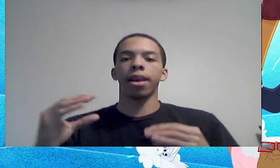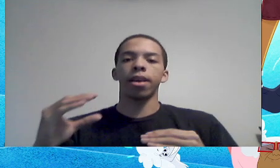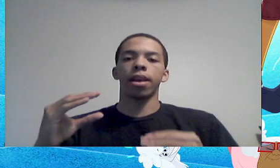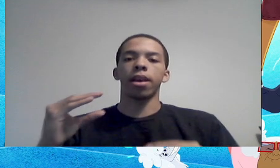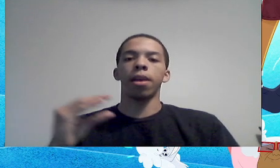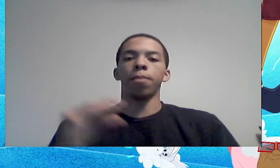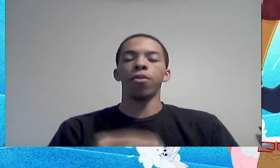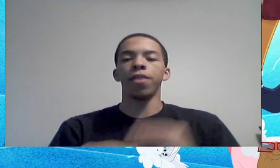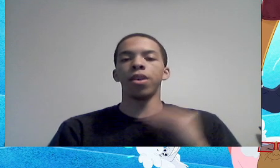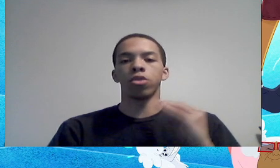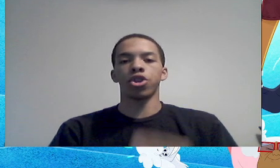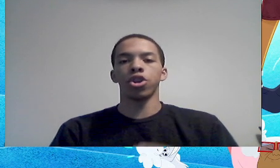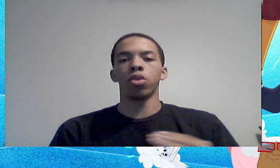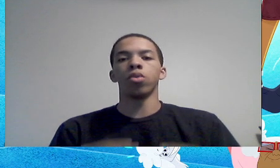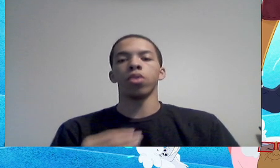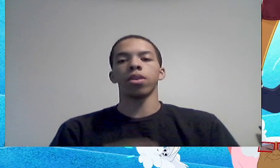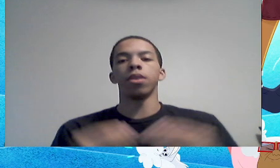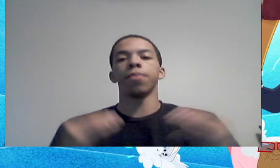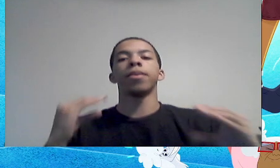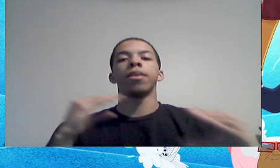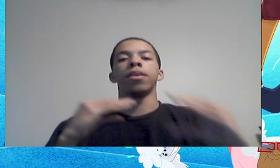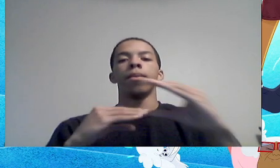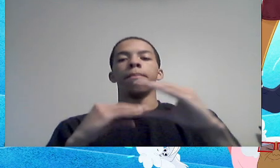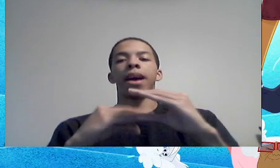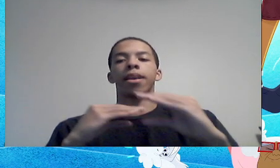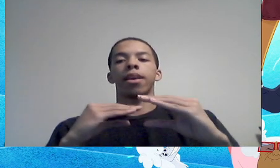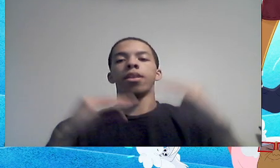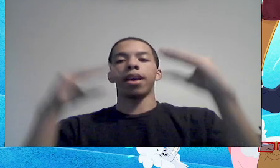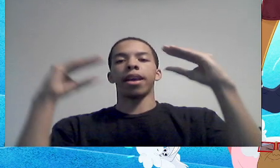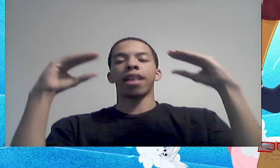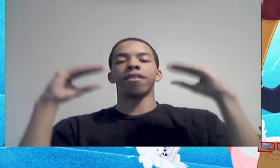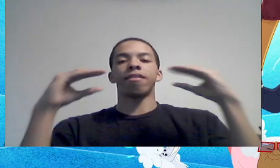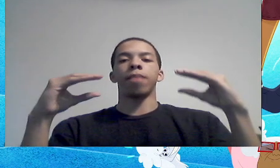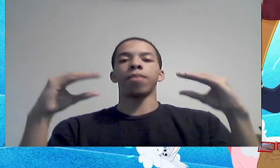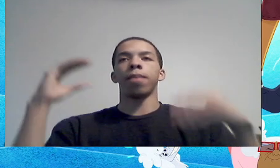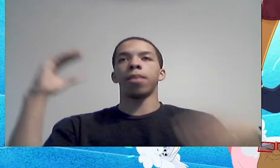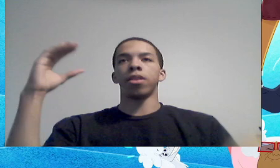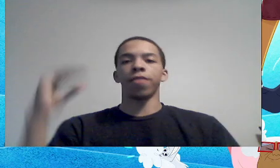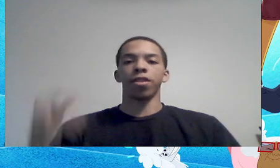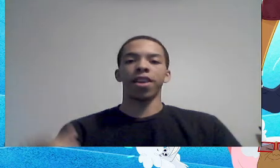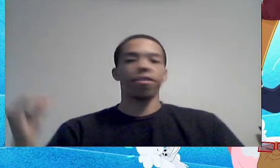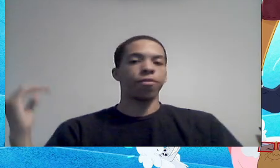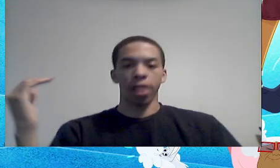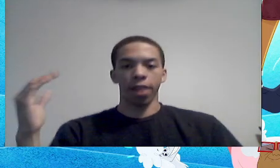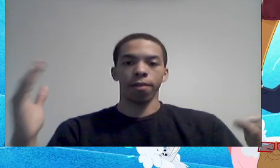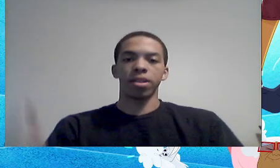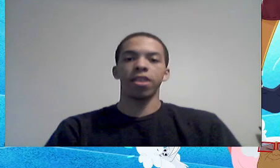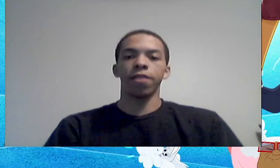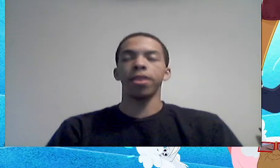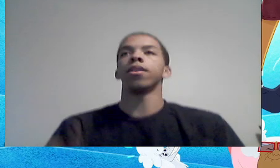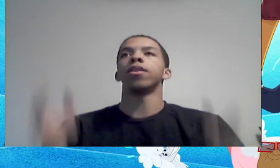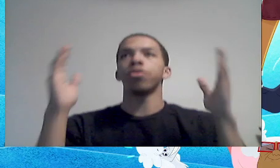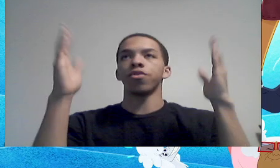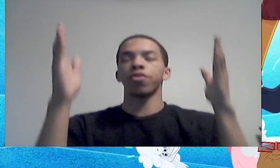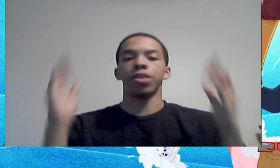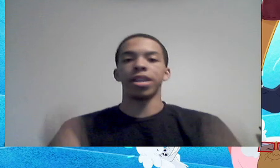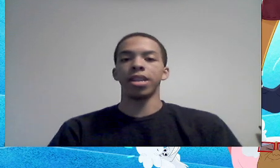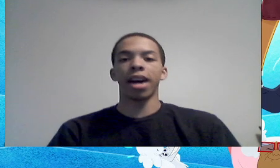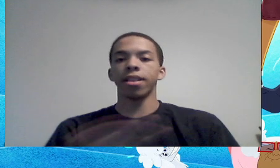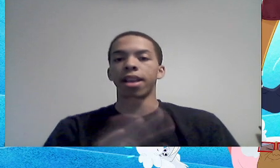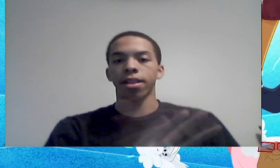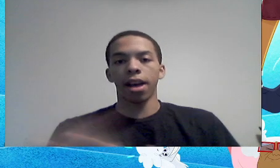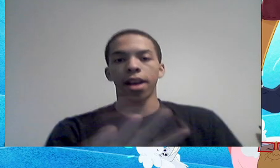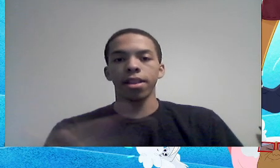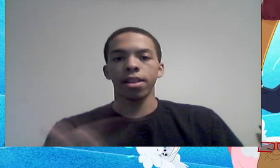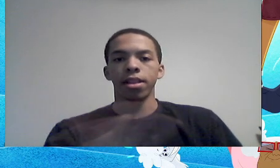playing a movie, or a show, or a back, like, at the same time, on different devices, like, from a TV, onto a screen,